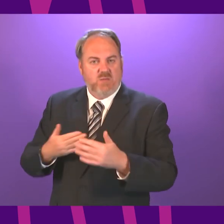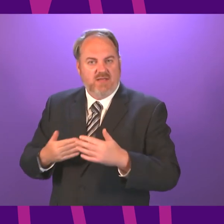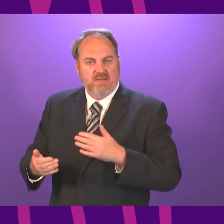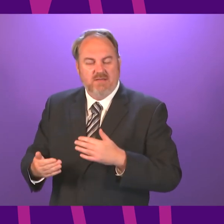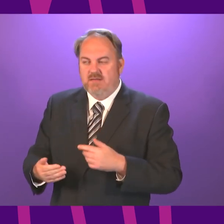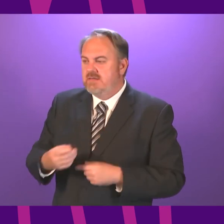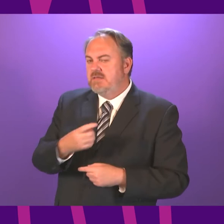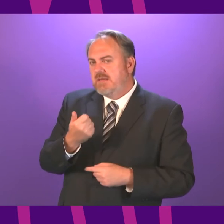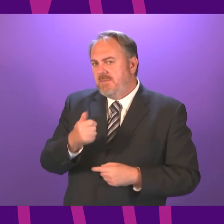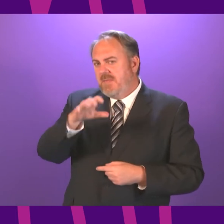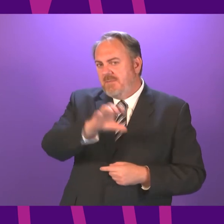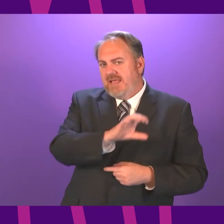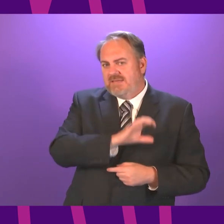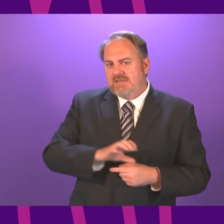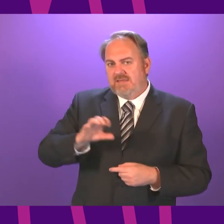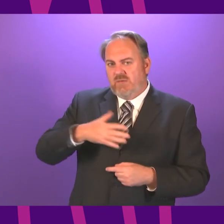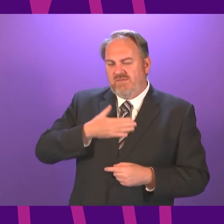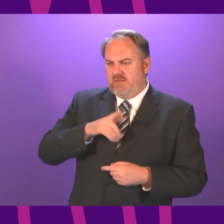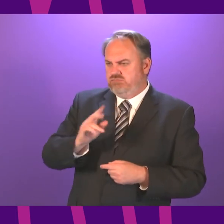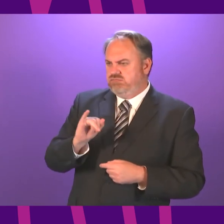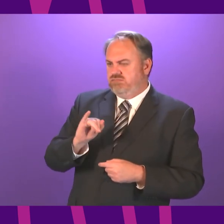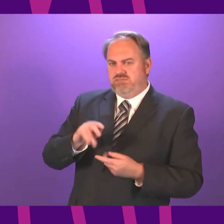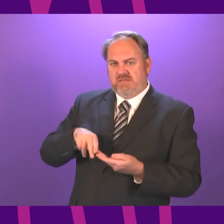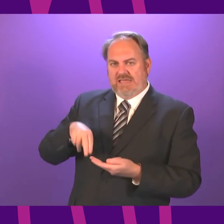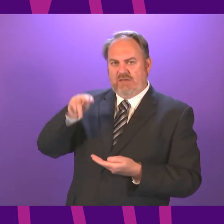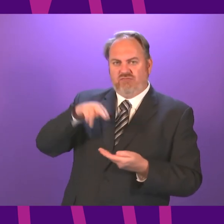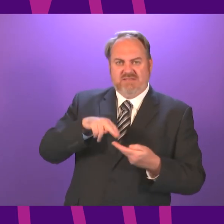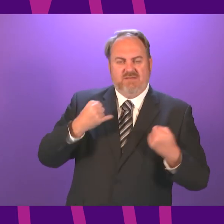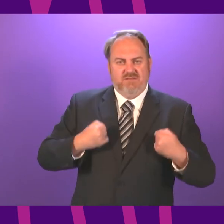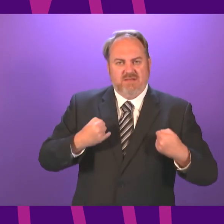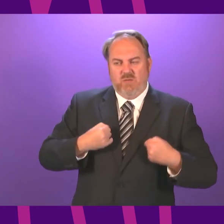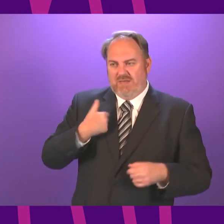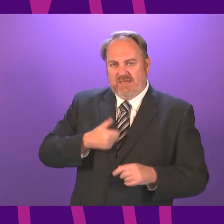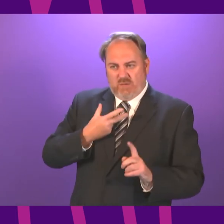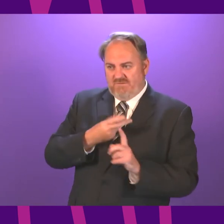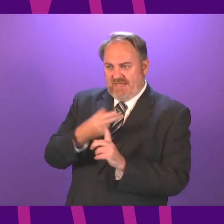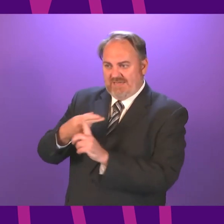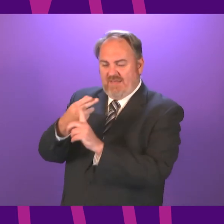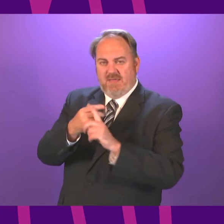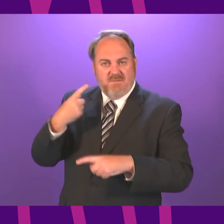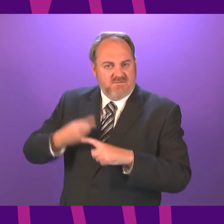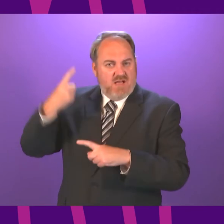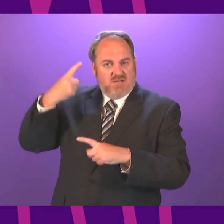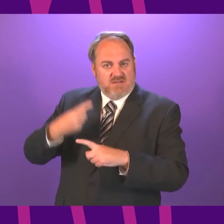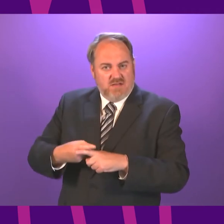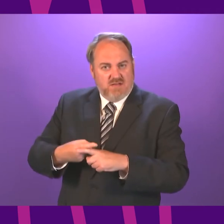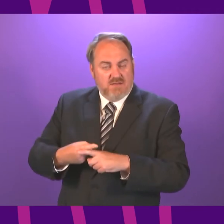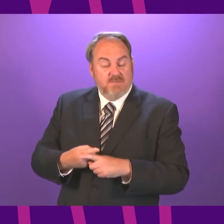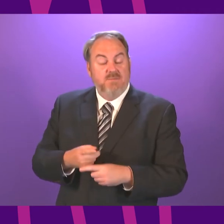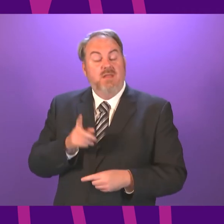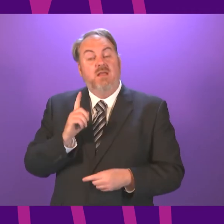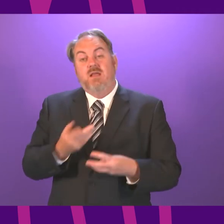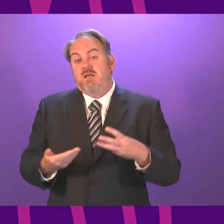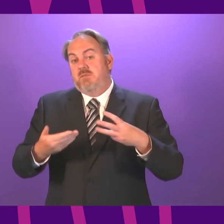have hotspots where we are targeting resources to? If so, we are still waiting for the publication of those hotspot protocols. And can we get a